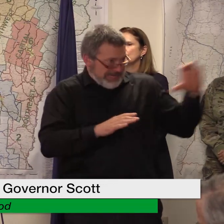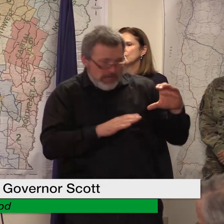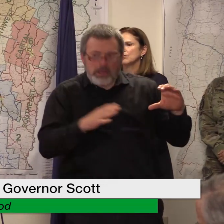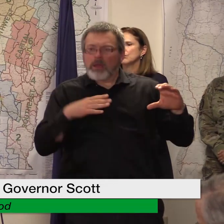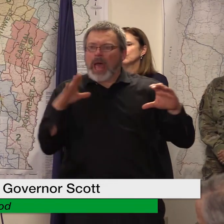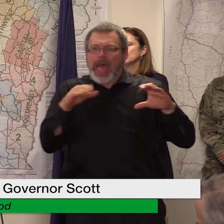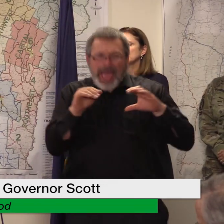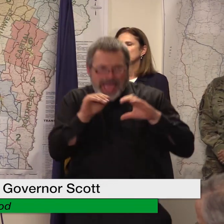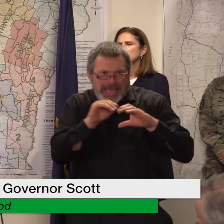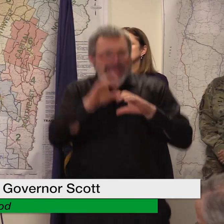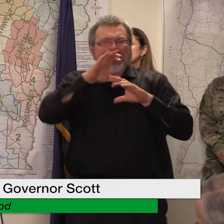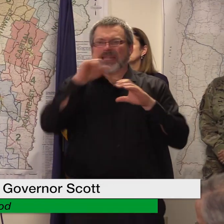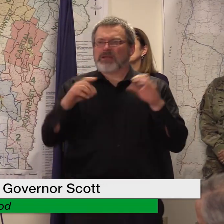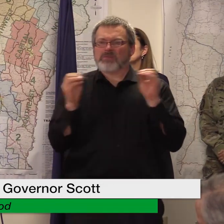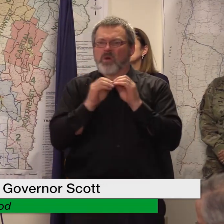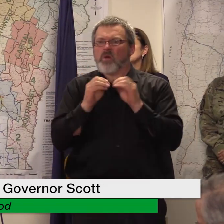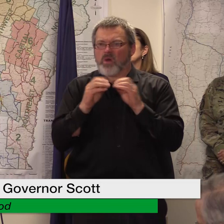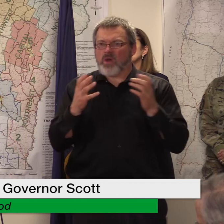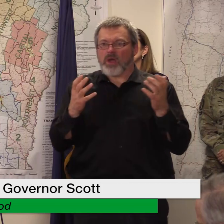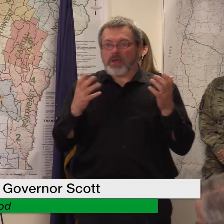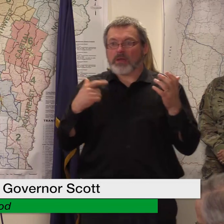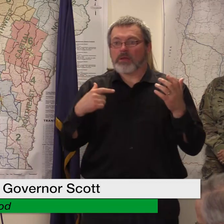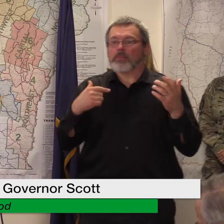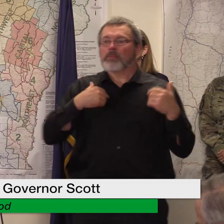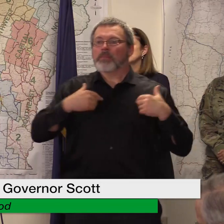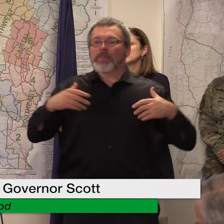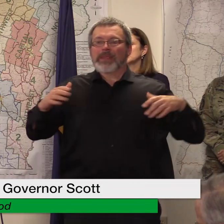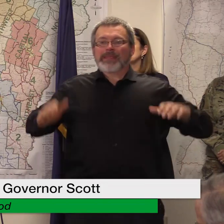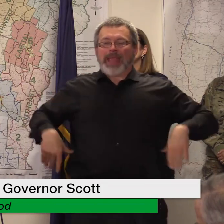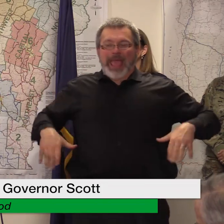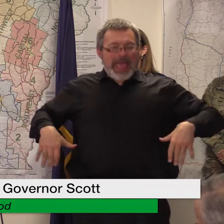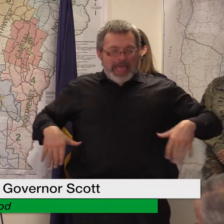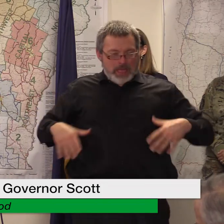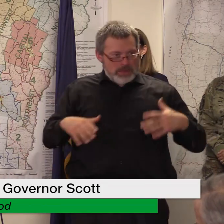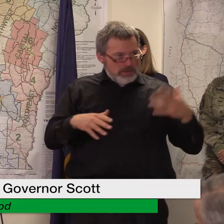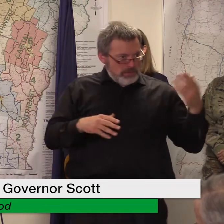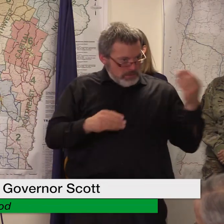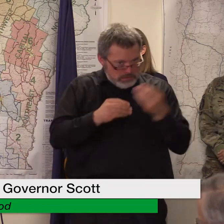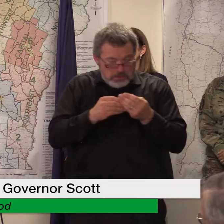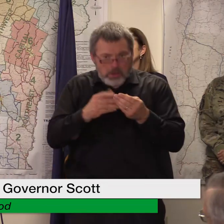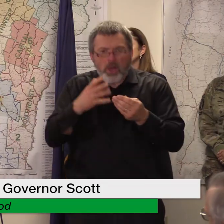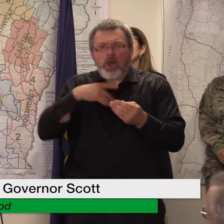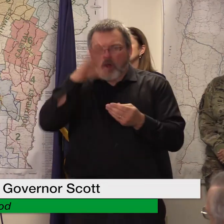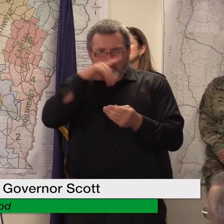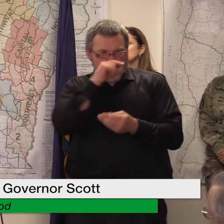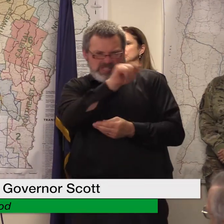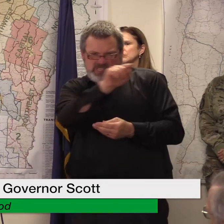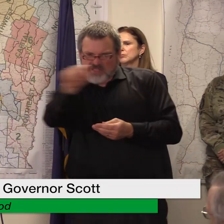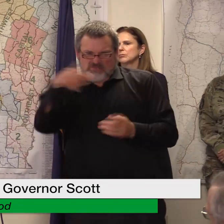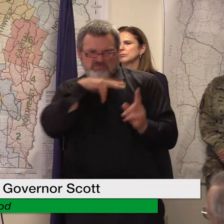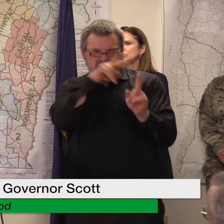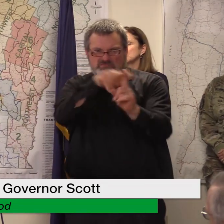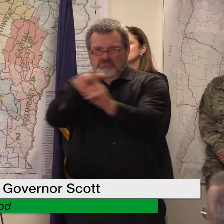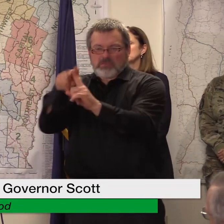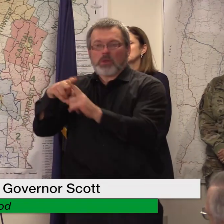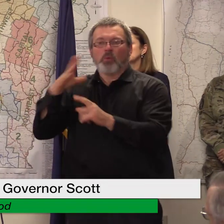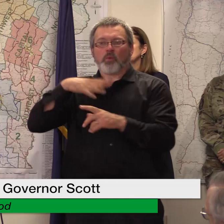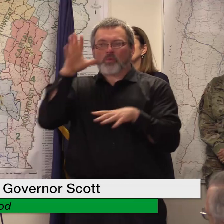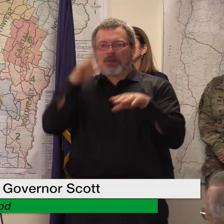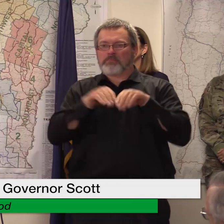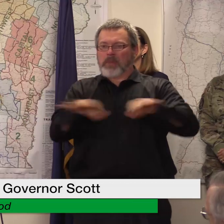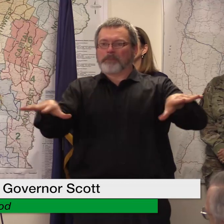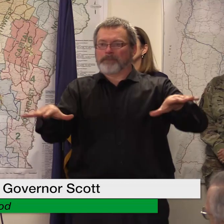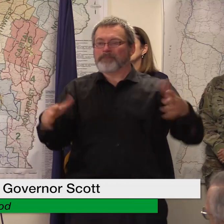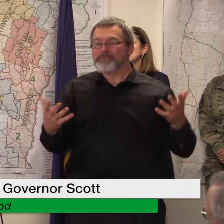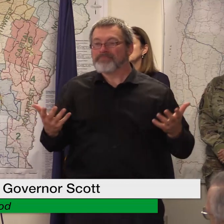it's out the door um and or it's going to be going out the door in the not too distant future so uh it could